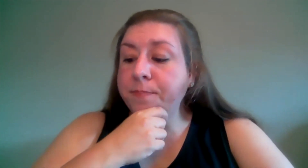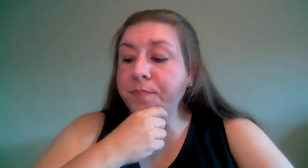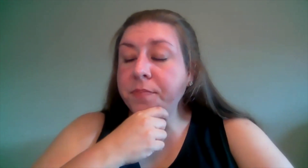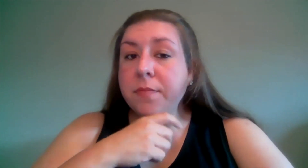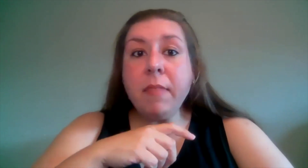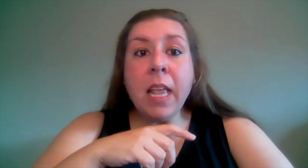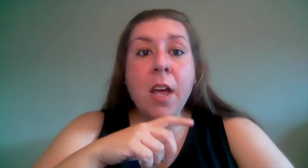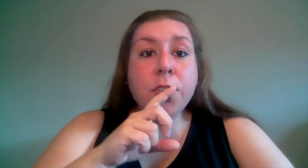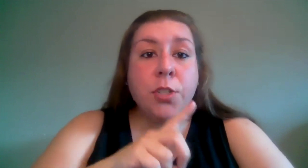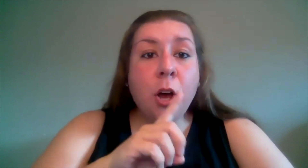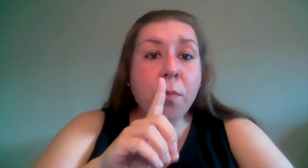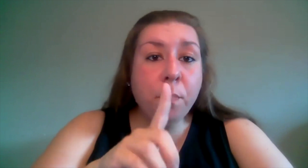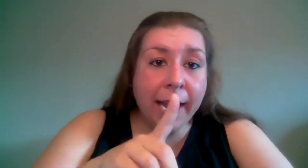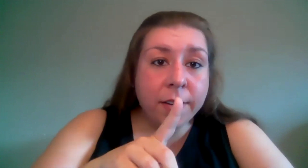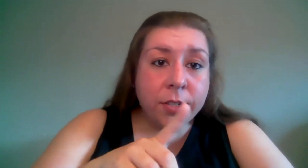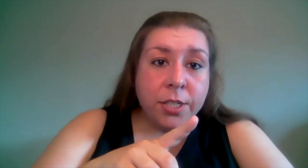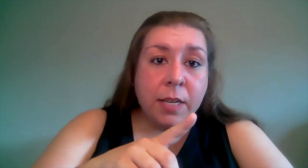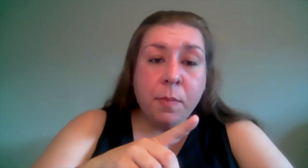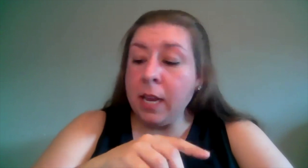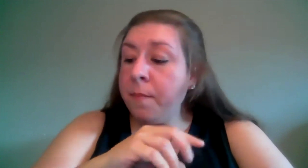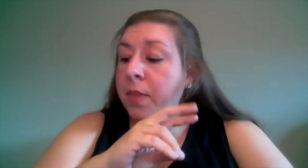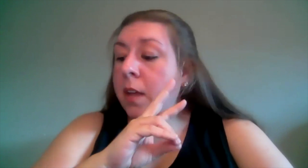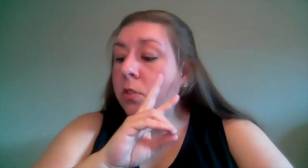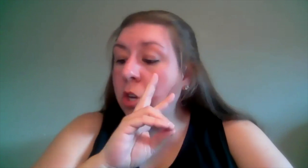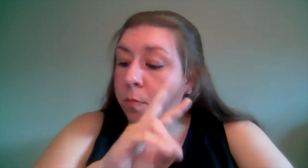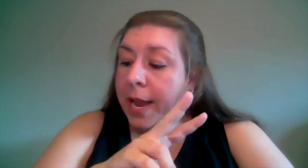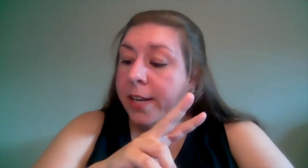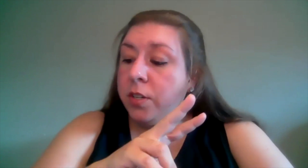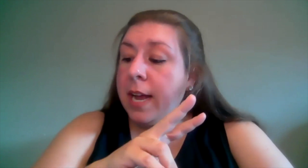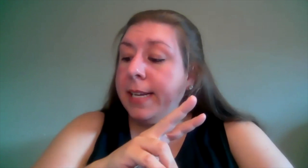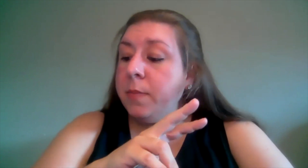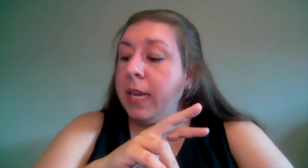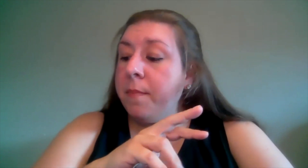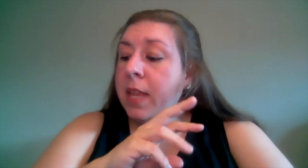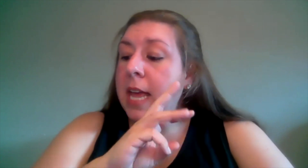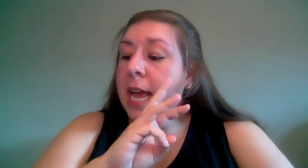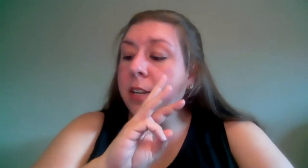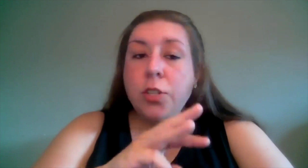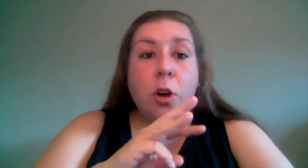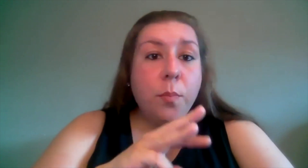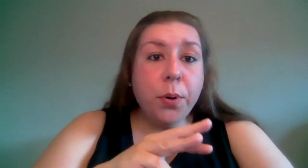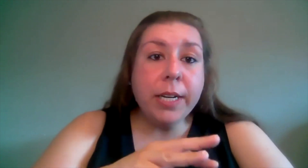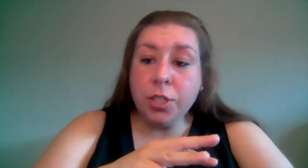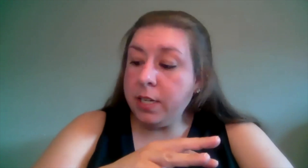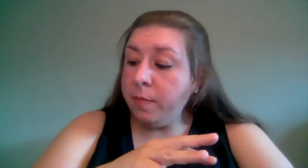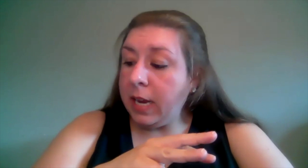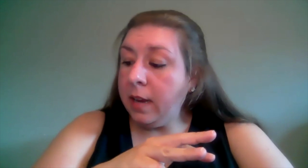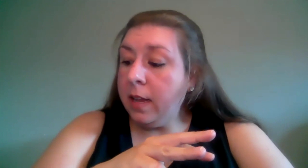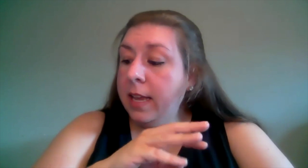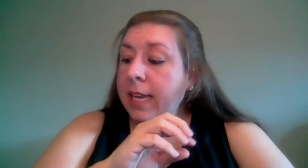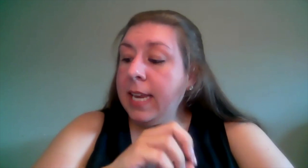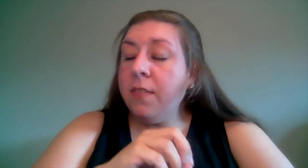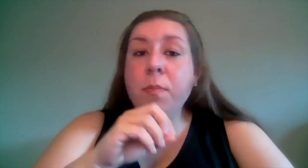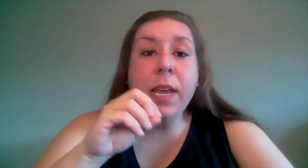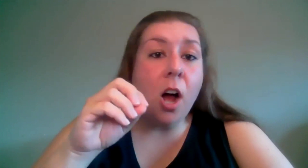don't pander to me don't patronize me and don't preach to me give me